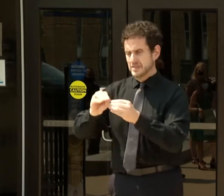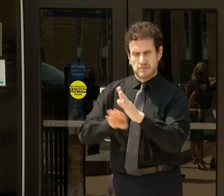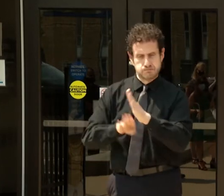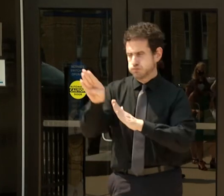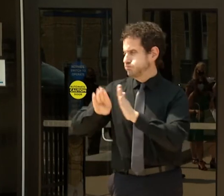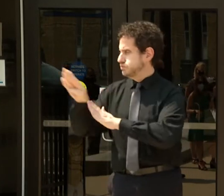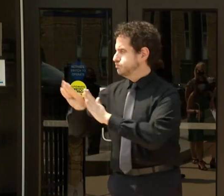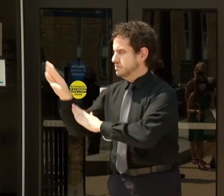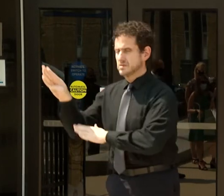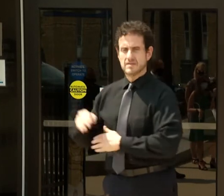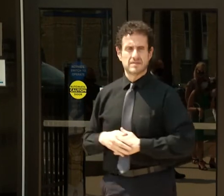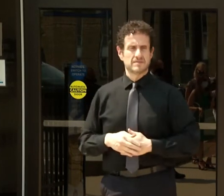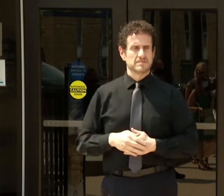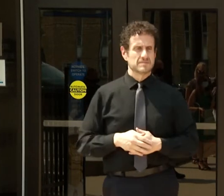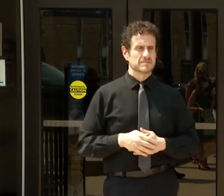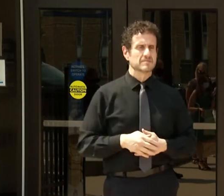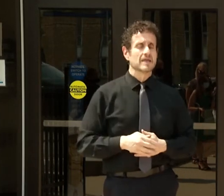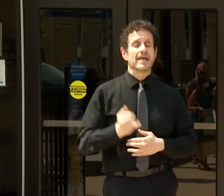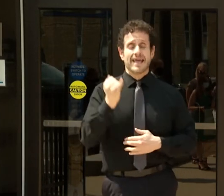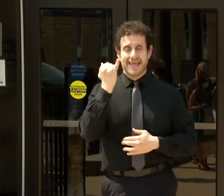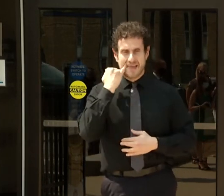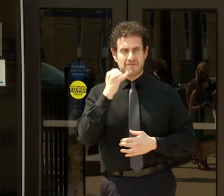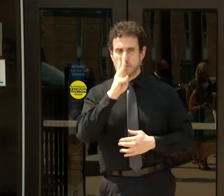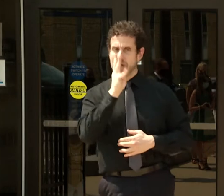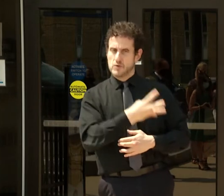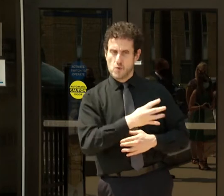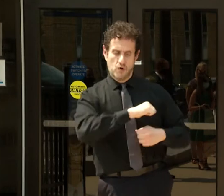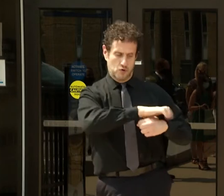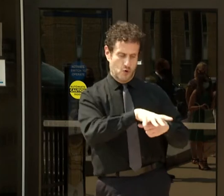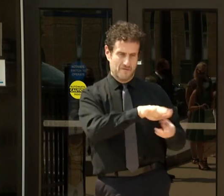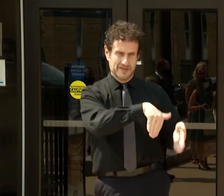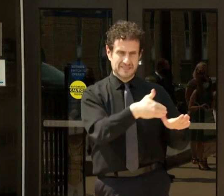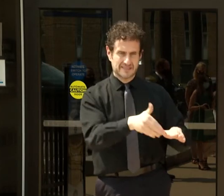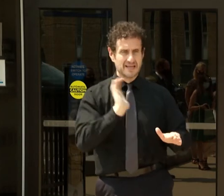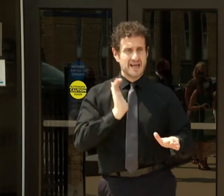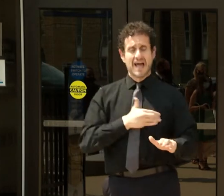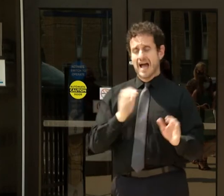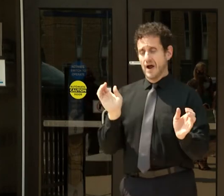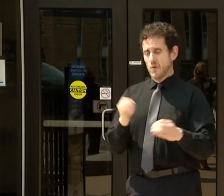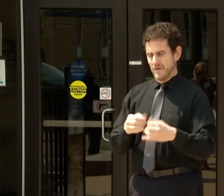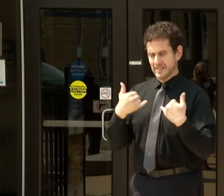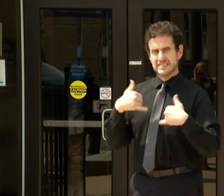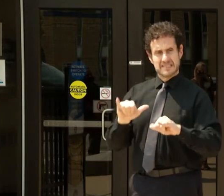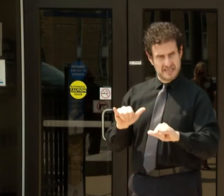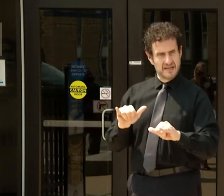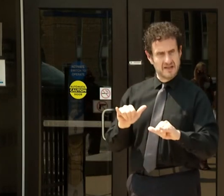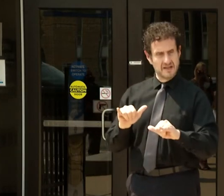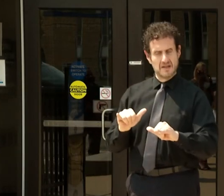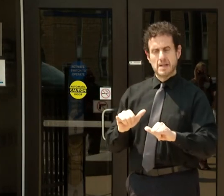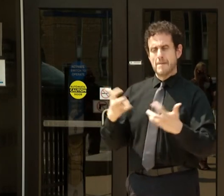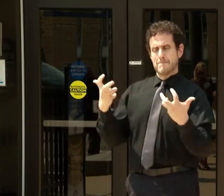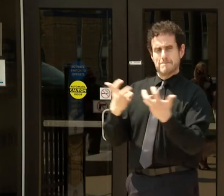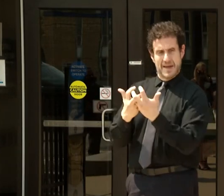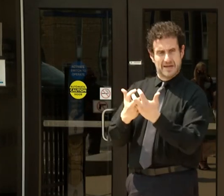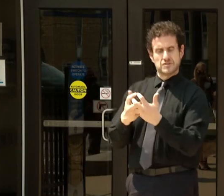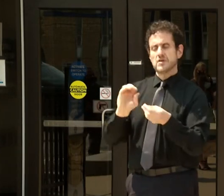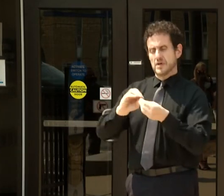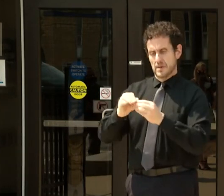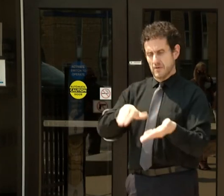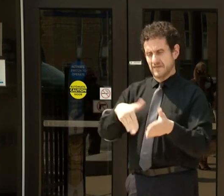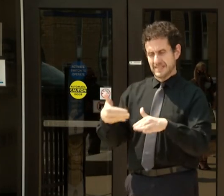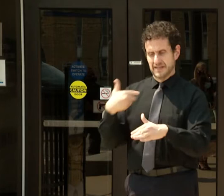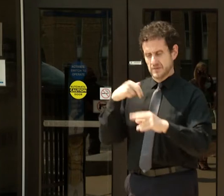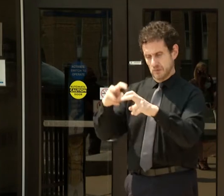If we took the COVID deaths out of the equation, our office would be on track to match our caseload in